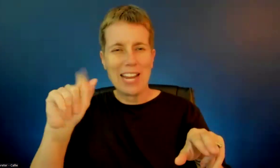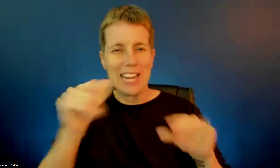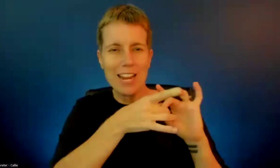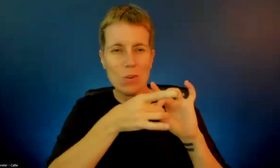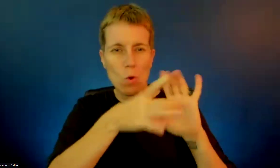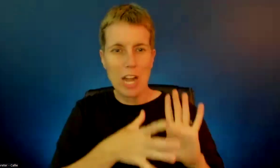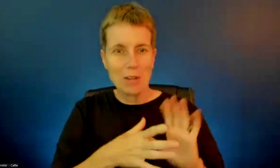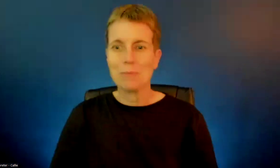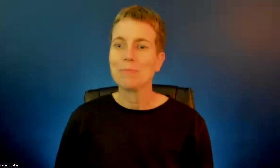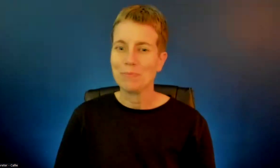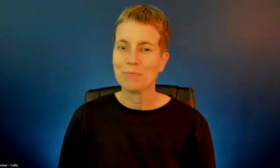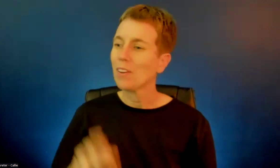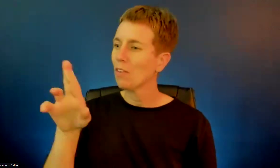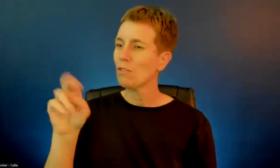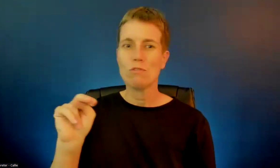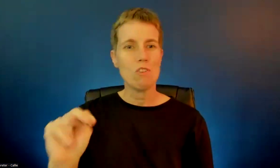Very good.